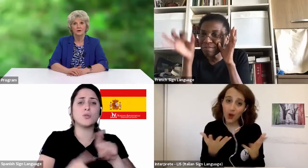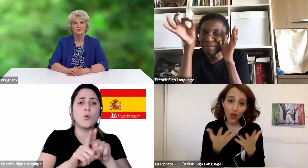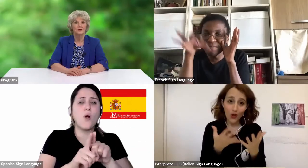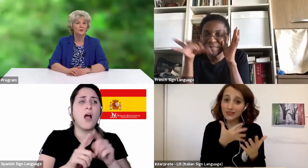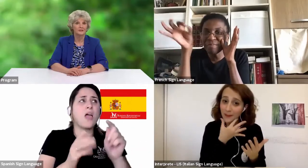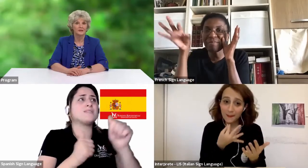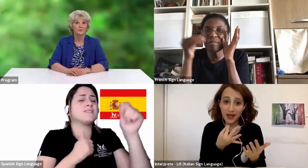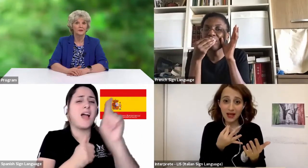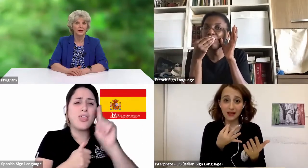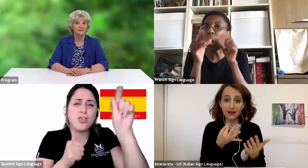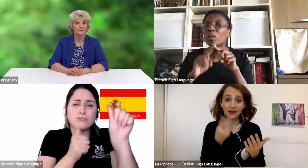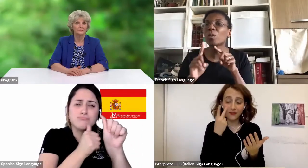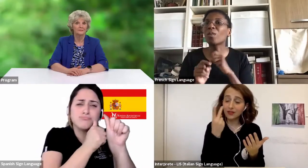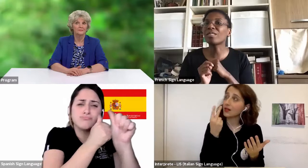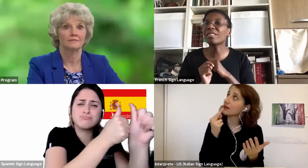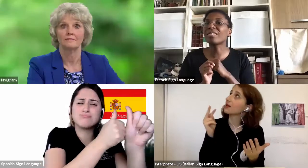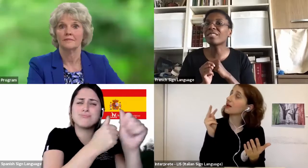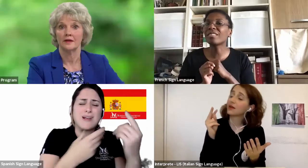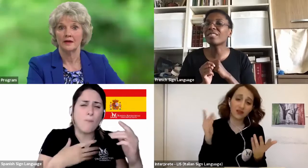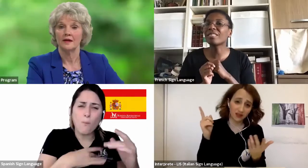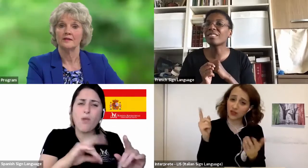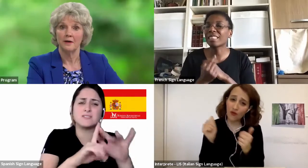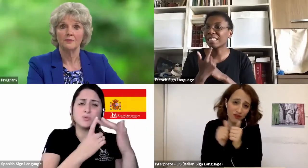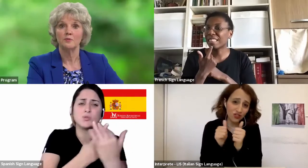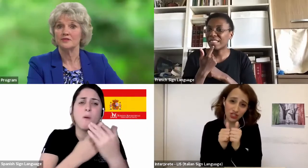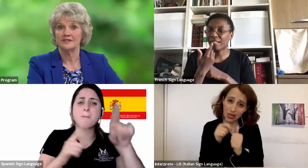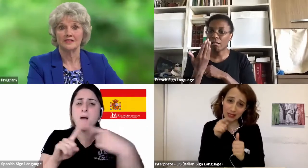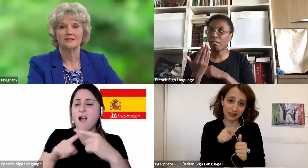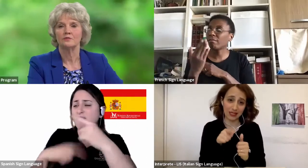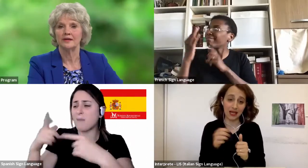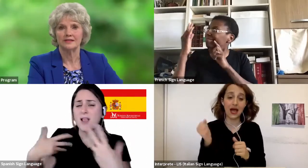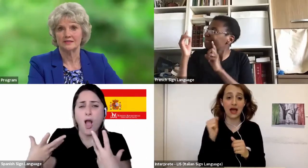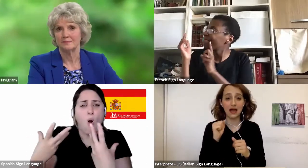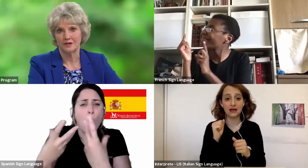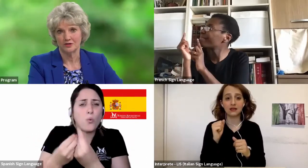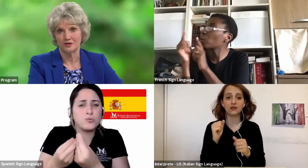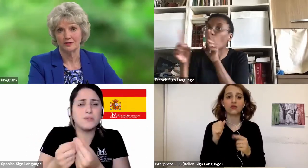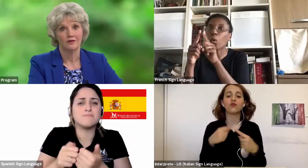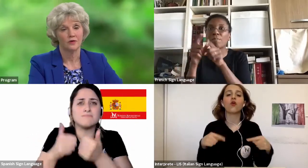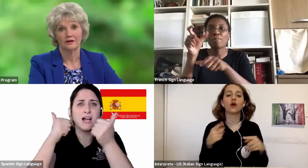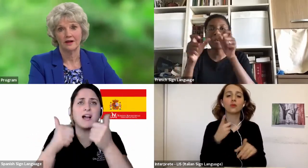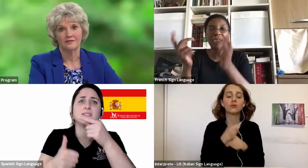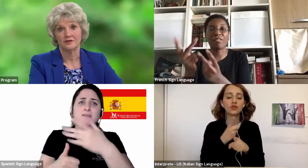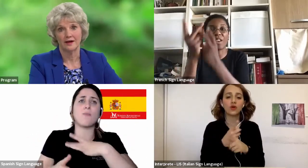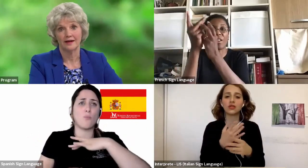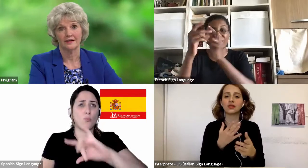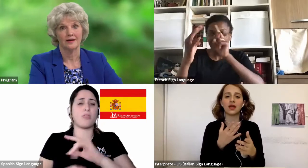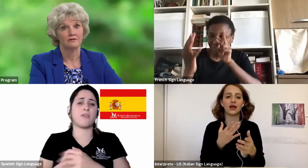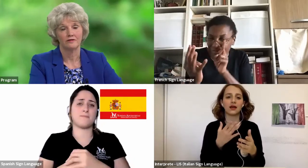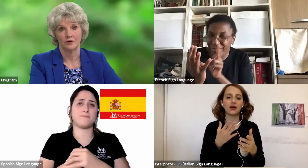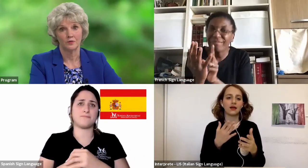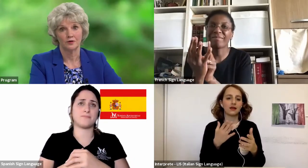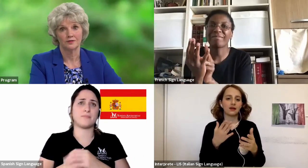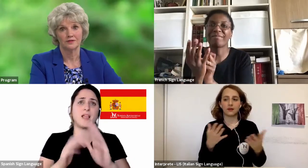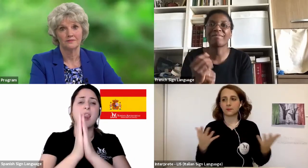loved ones who are still with us. The Bible presents a realistic picture of what our lives are like